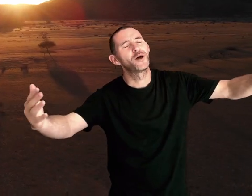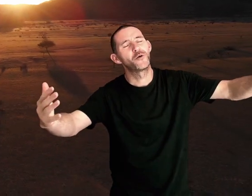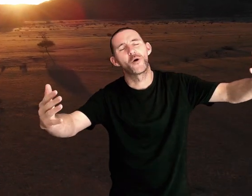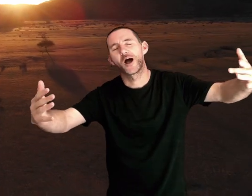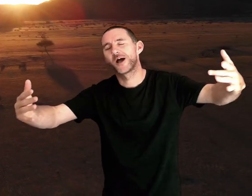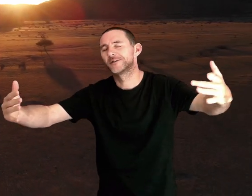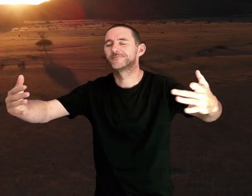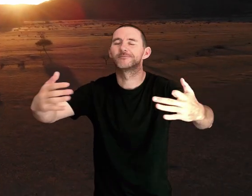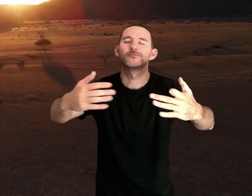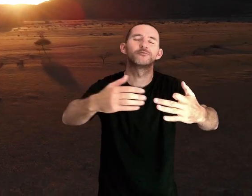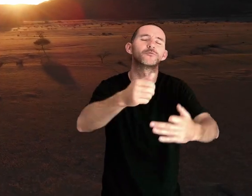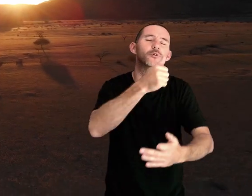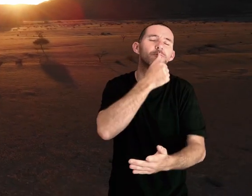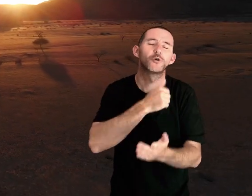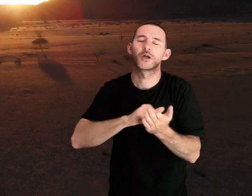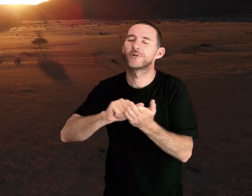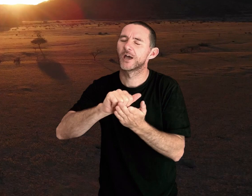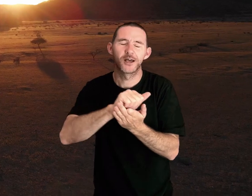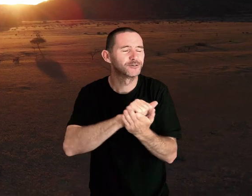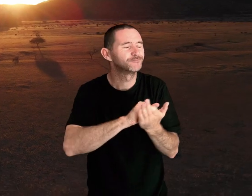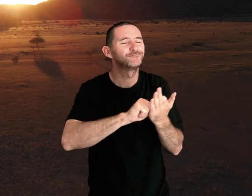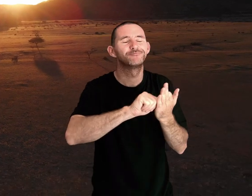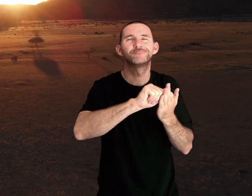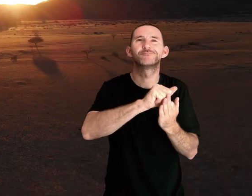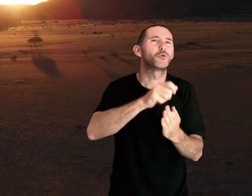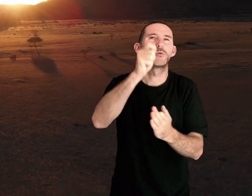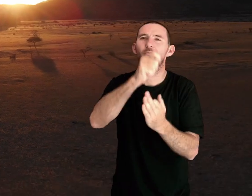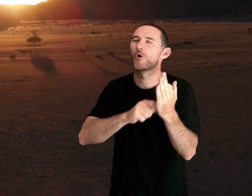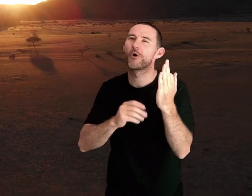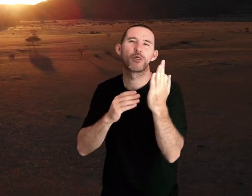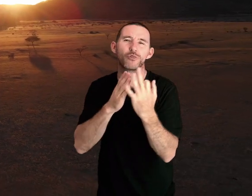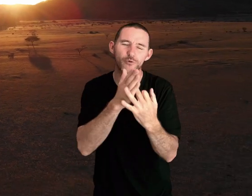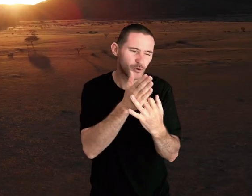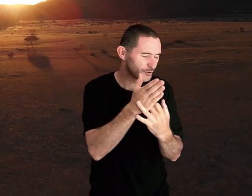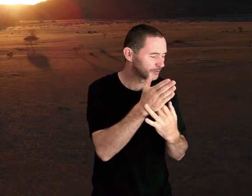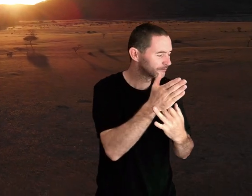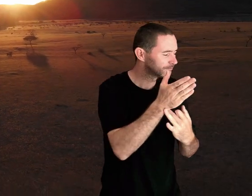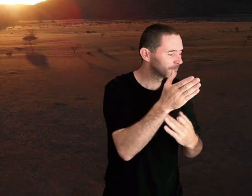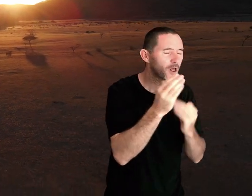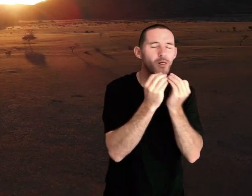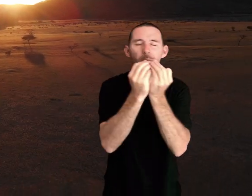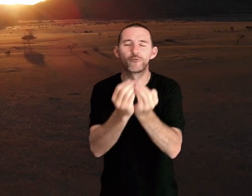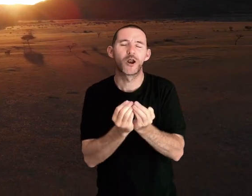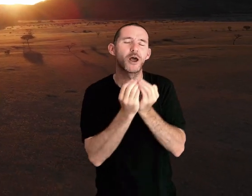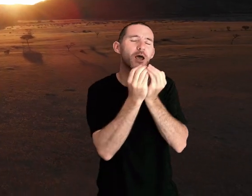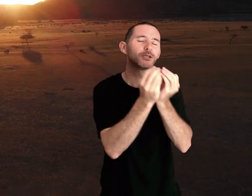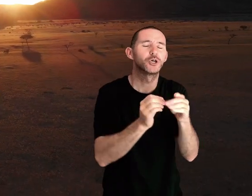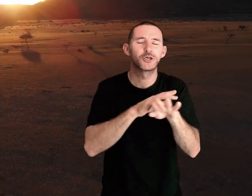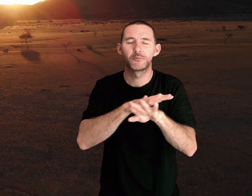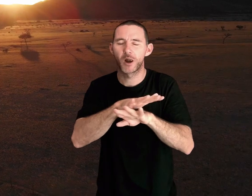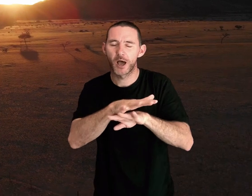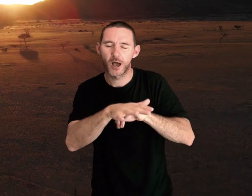open wide Forgiveness was bought with The